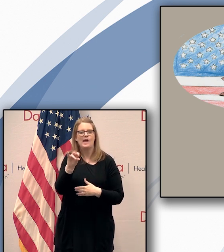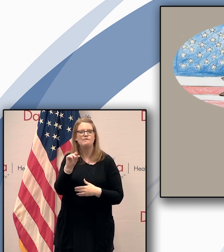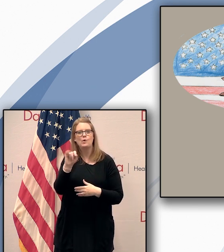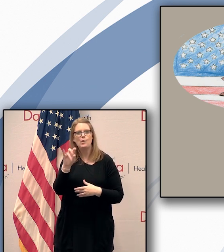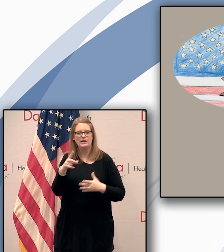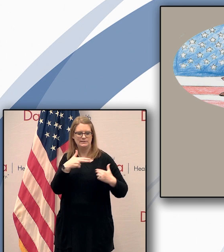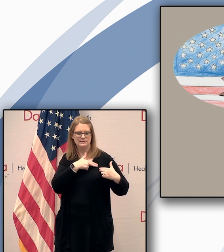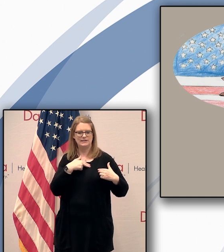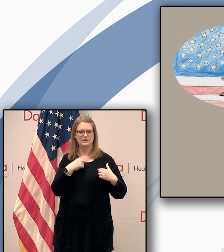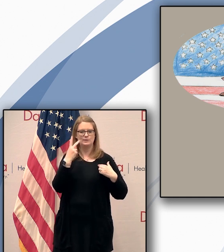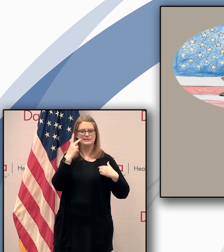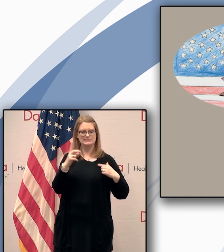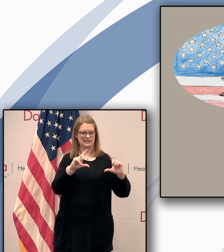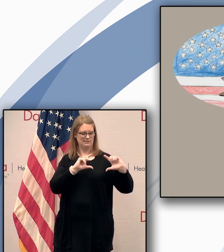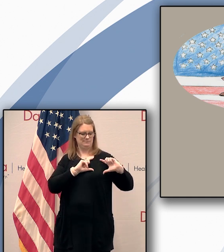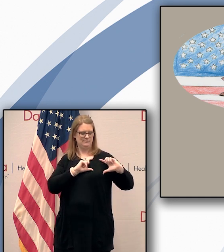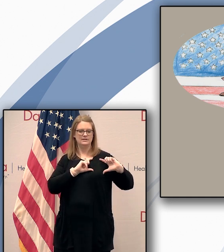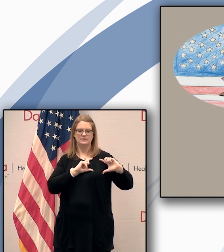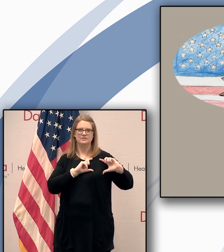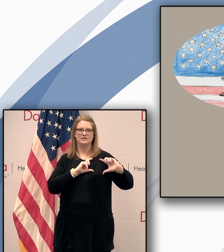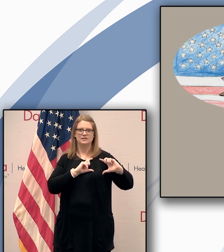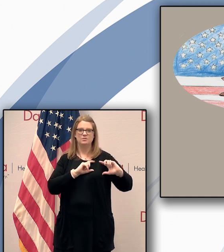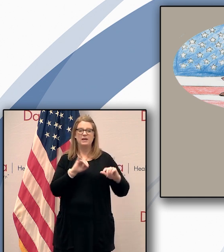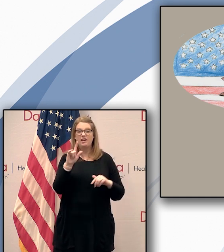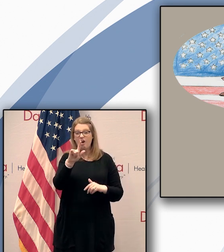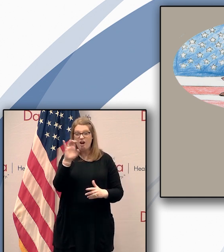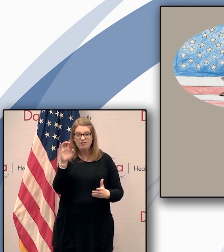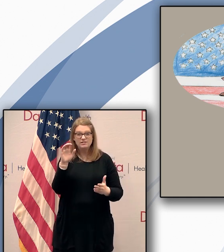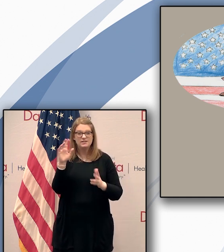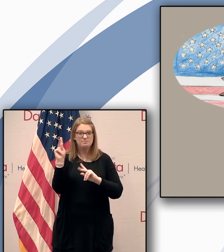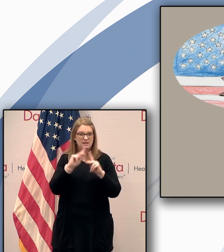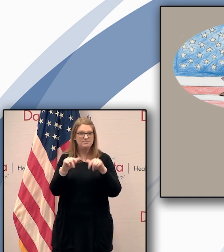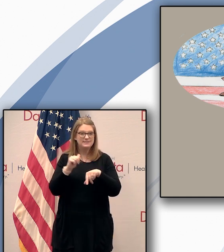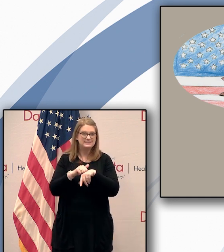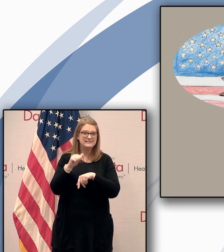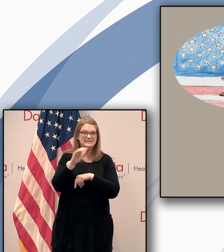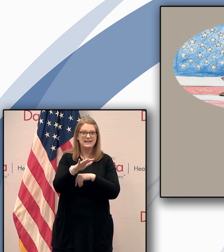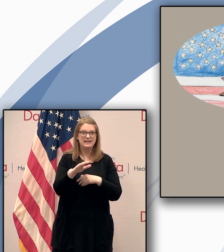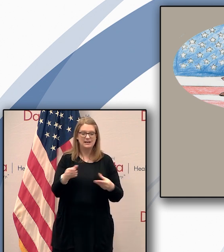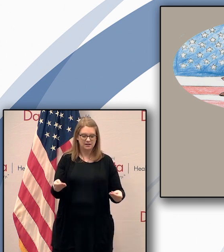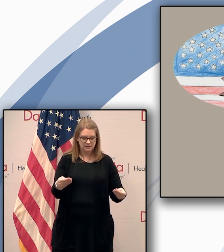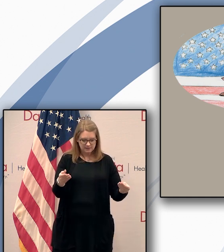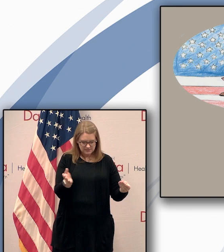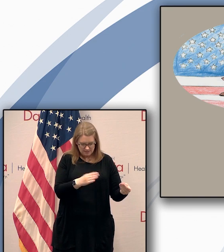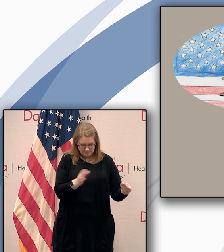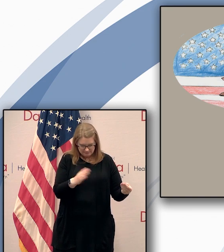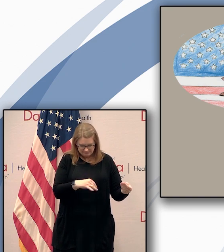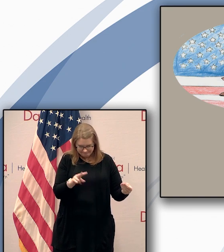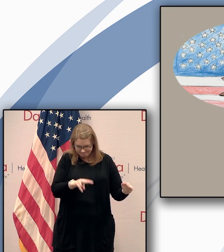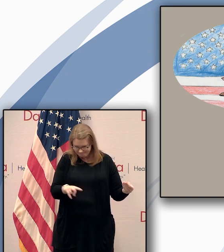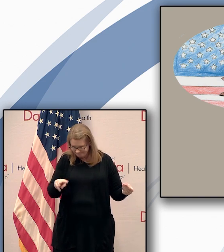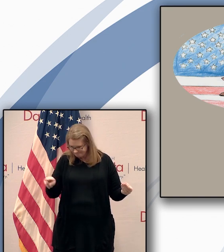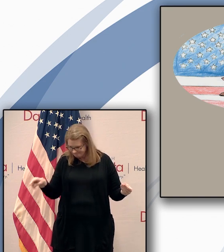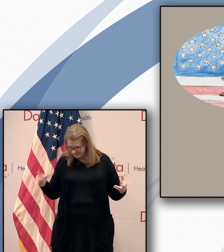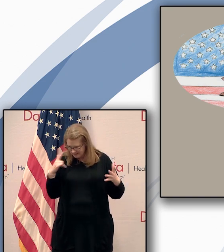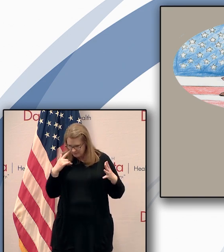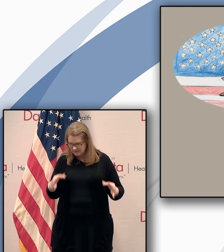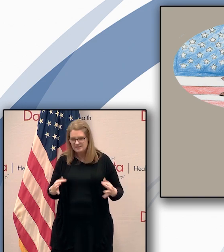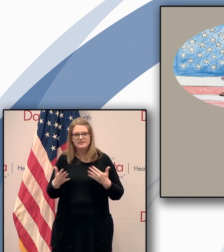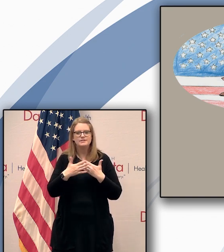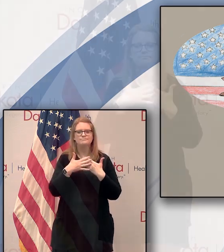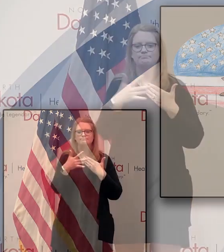the screen and right here was selected from hundreds of entries and we use during North Dakota's 2020 election and beyond.